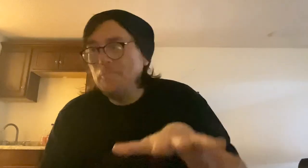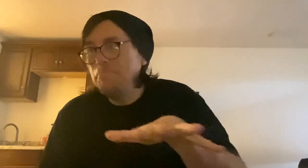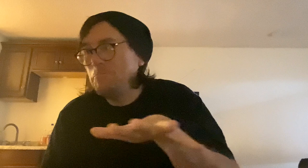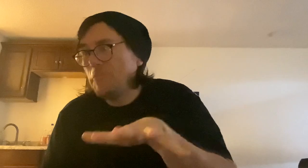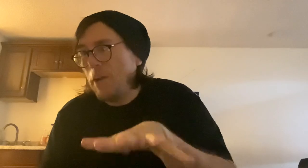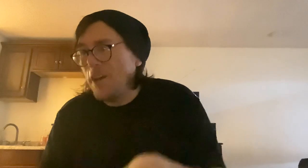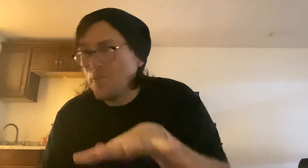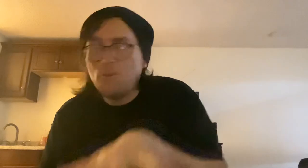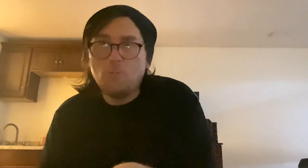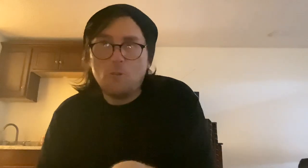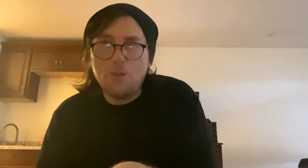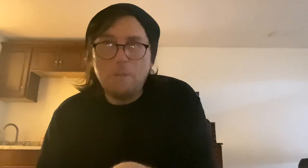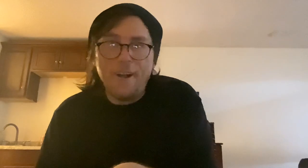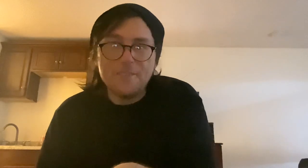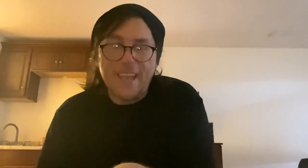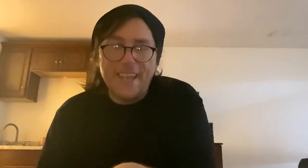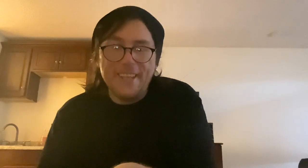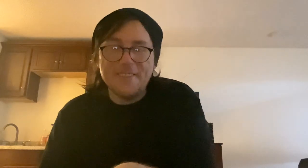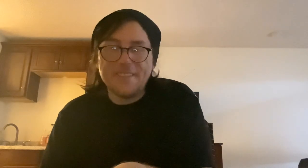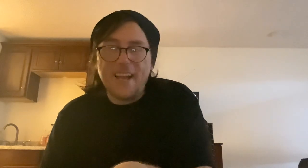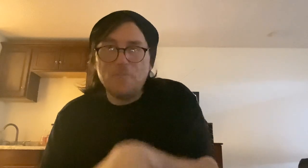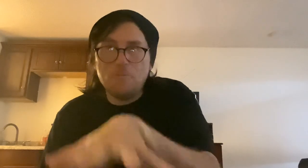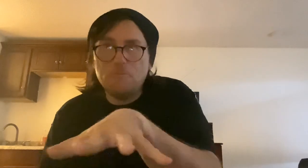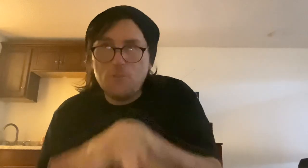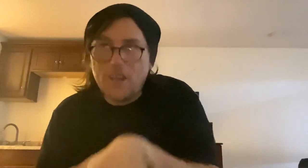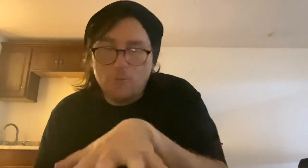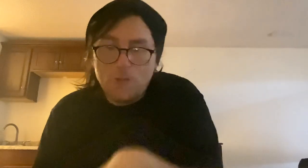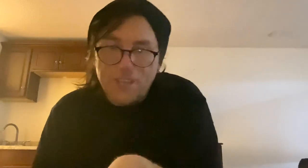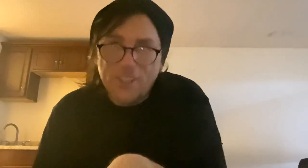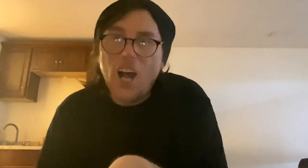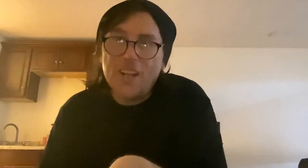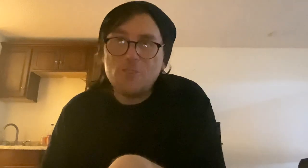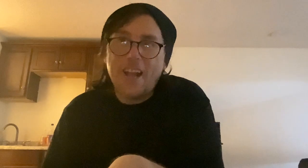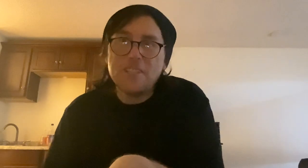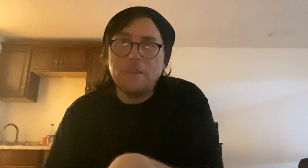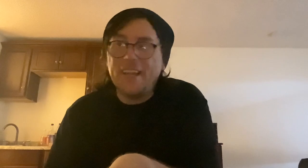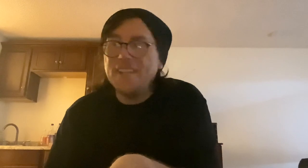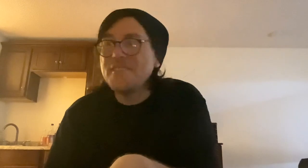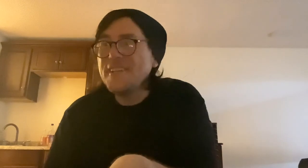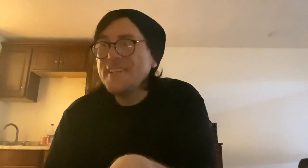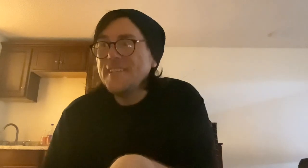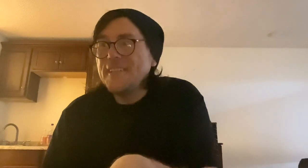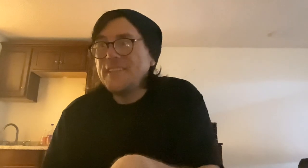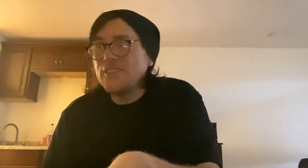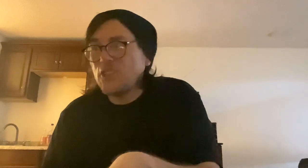I'm also going to warn you about is that you've got to read the contracts because the